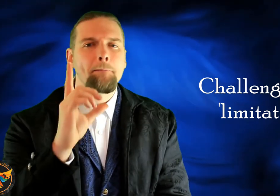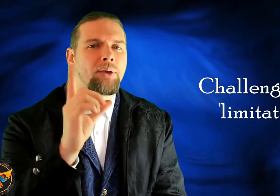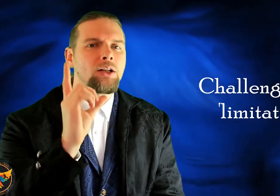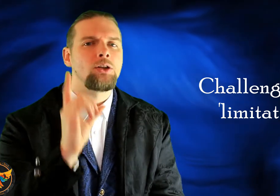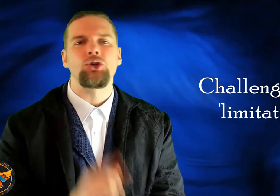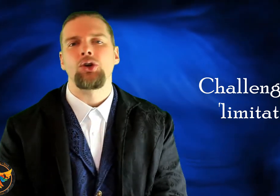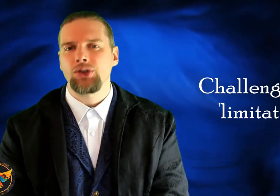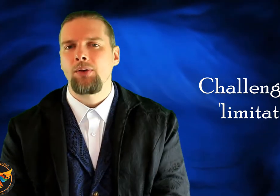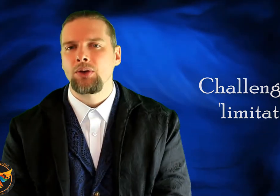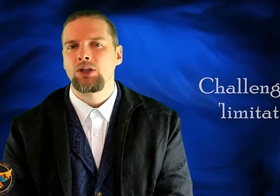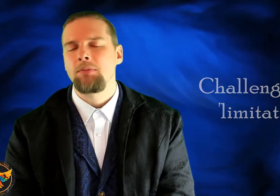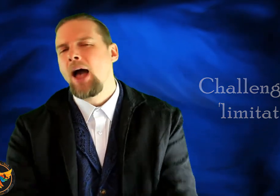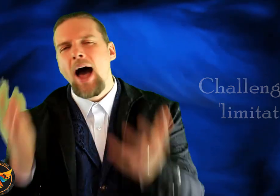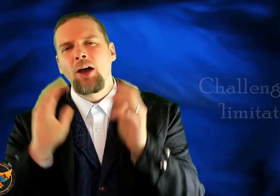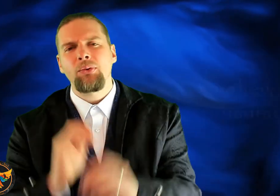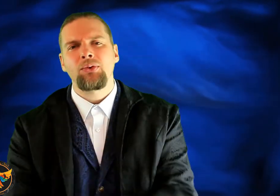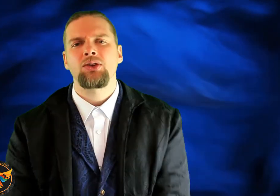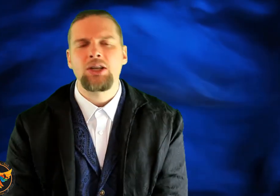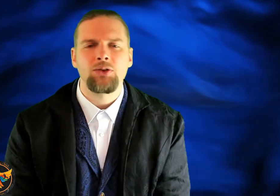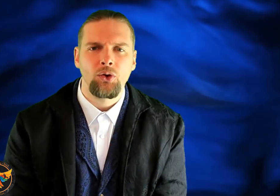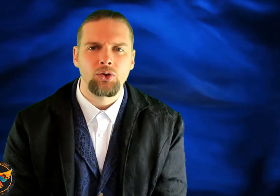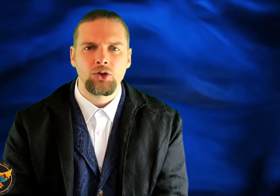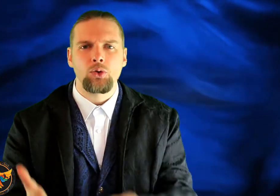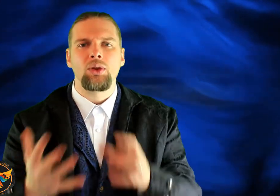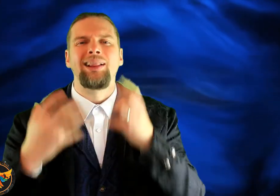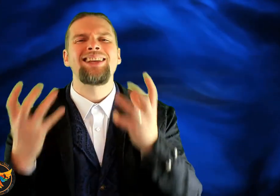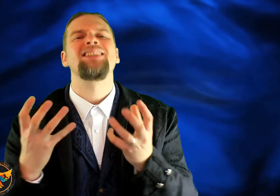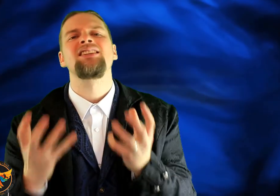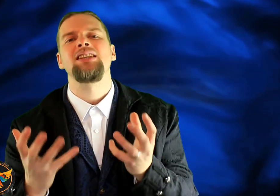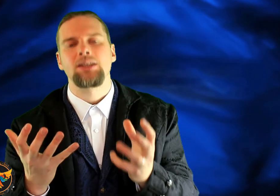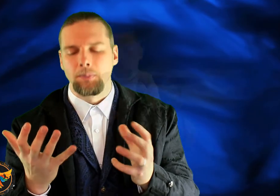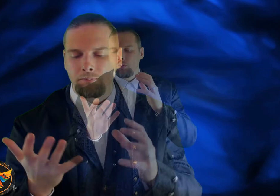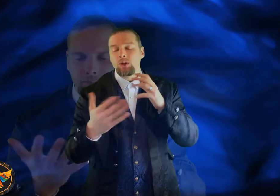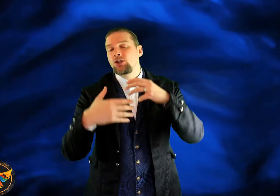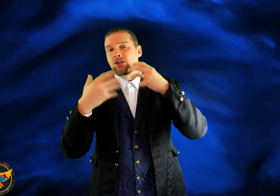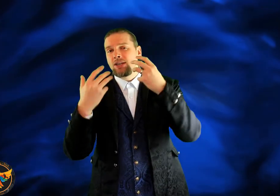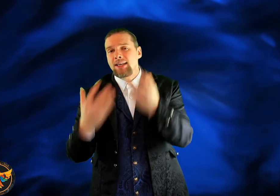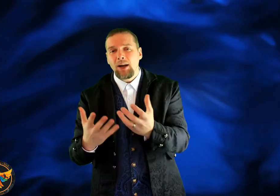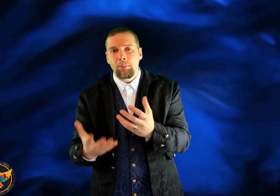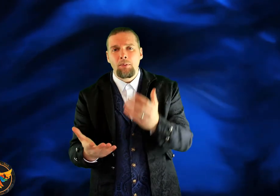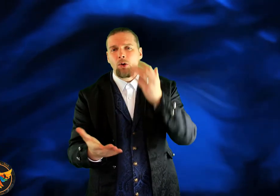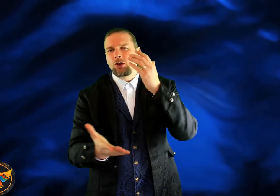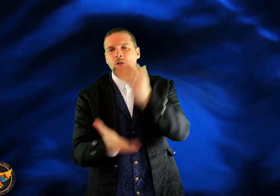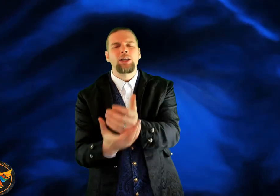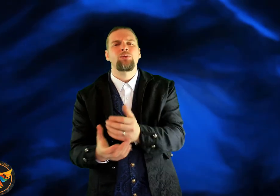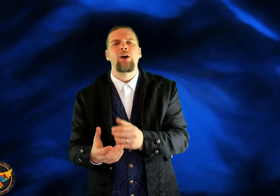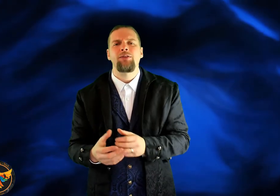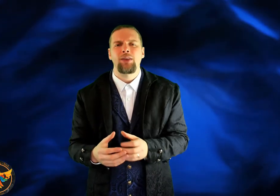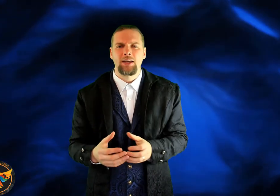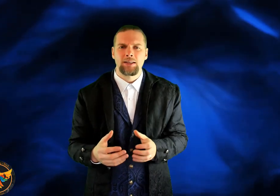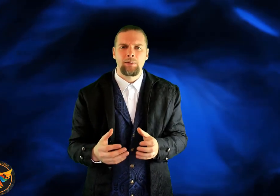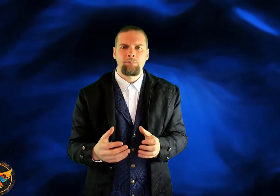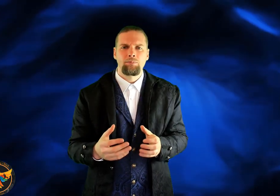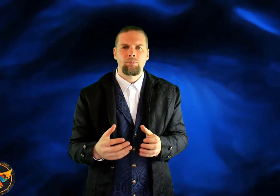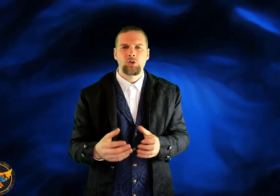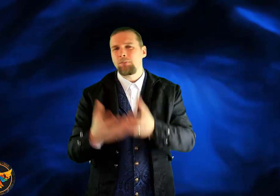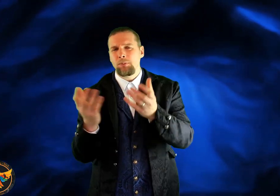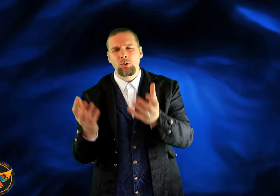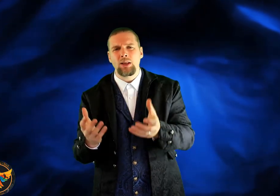builds your self-esteem. I often teach folks to do the list system, which is that you get up in the morning and you list five things. Some people do it